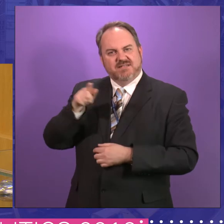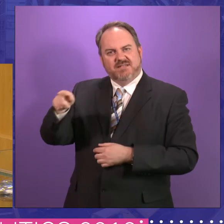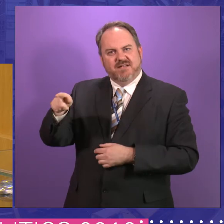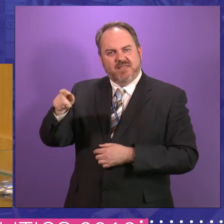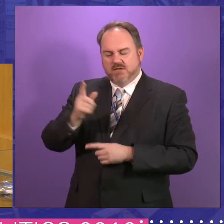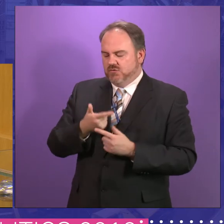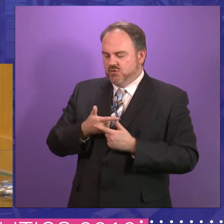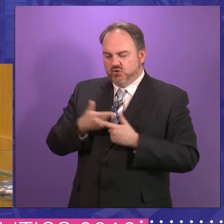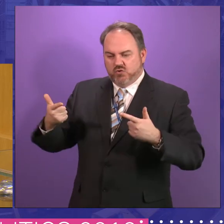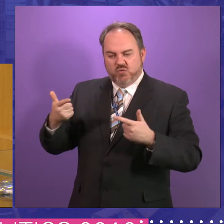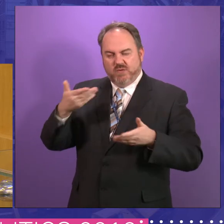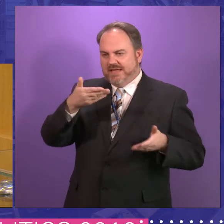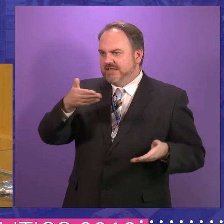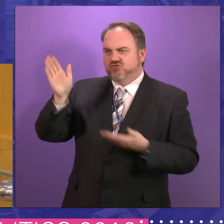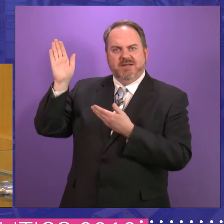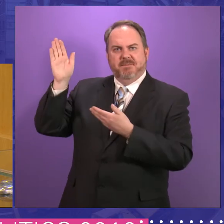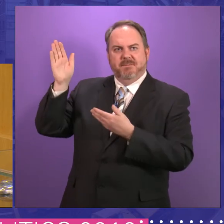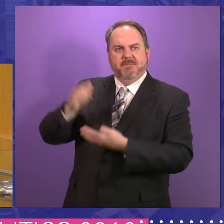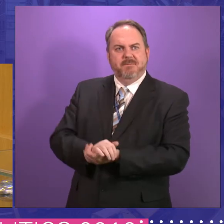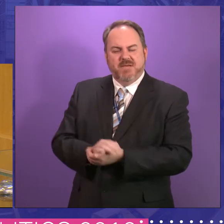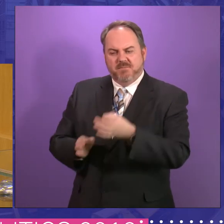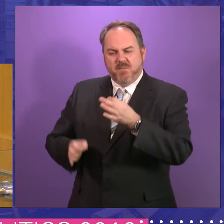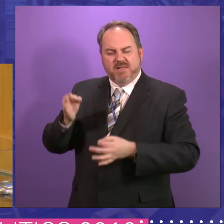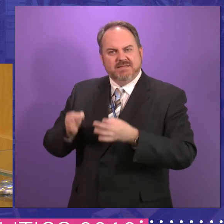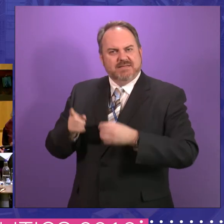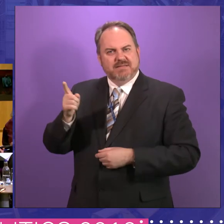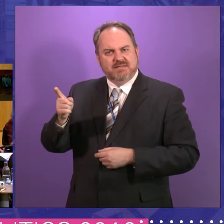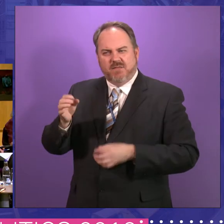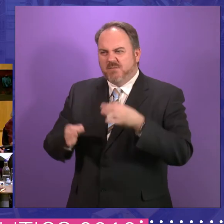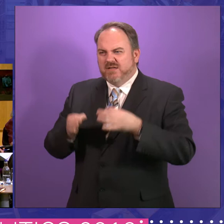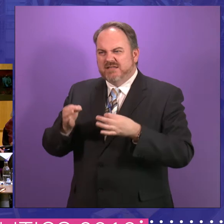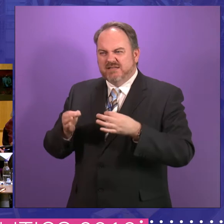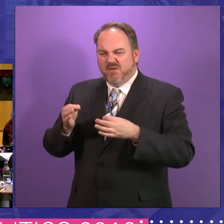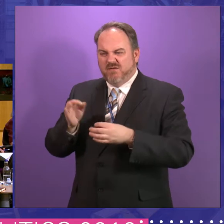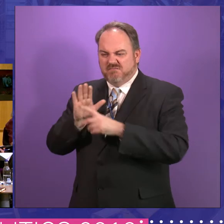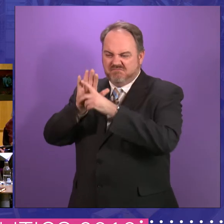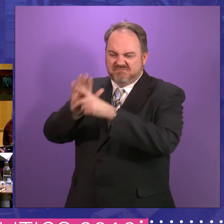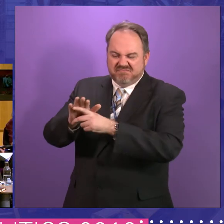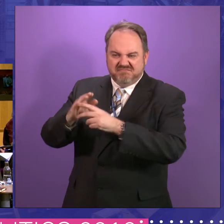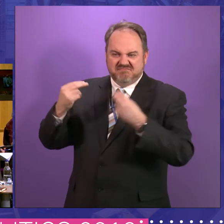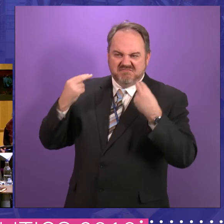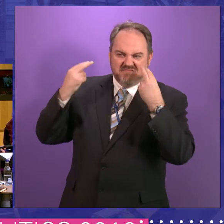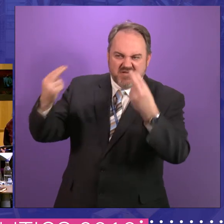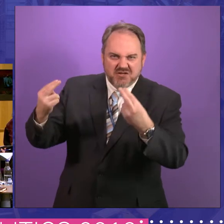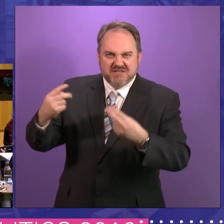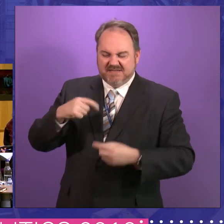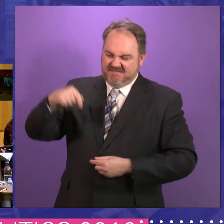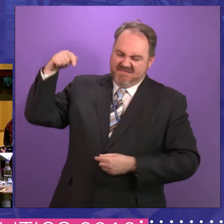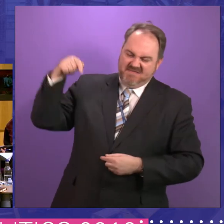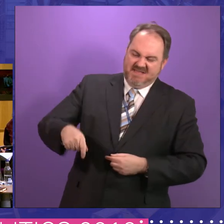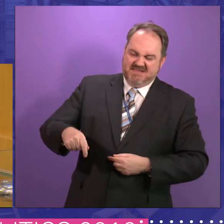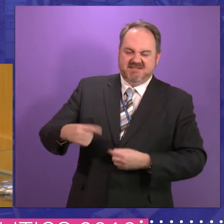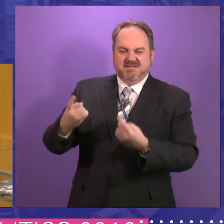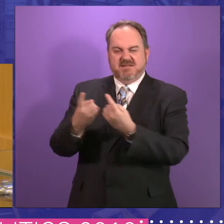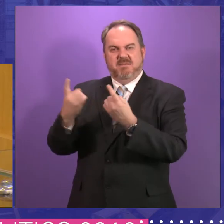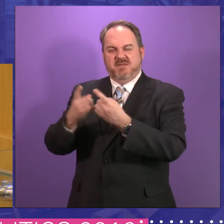very dangerous indeed, that the politics of assertion, this is something,